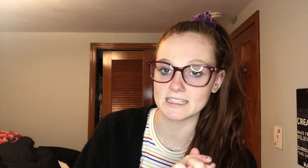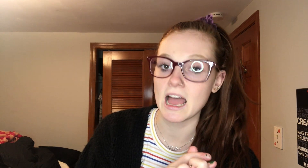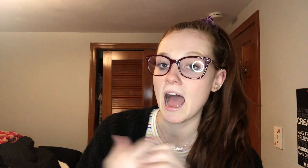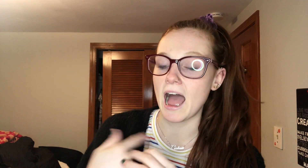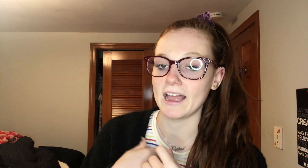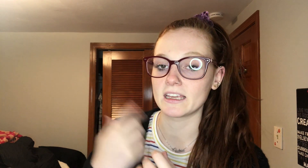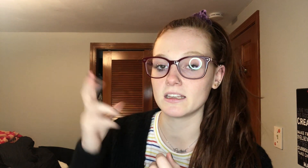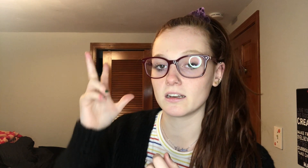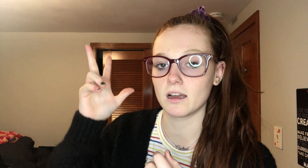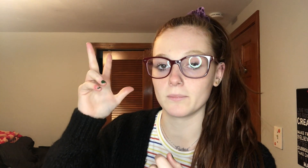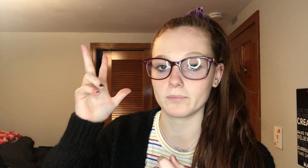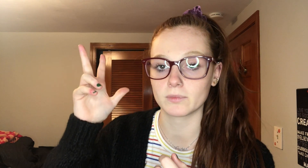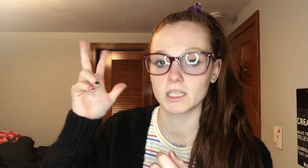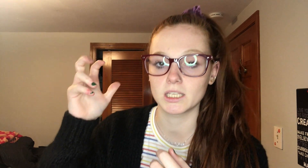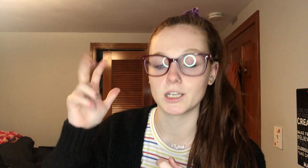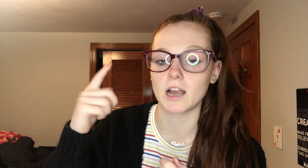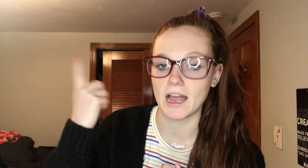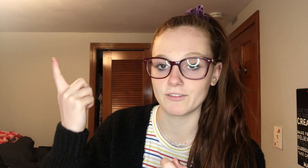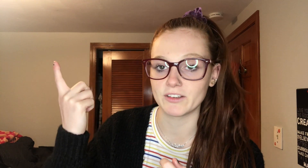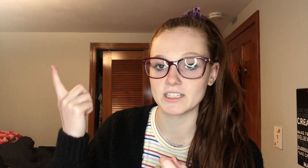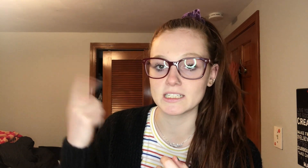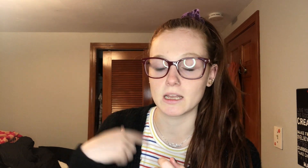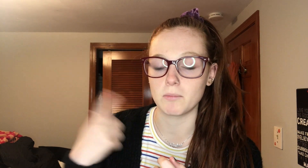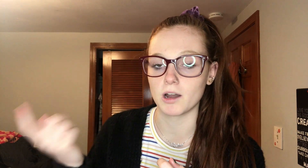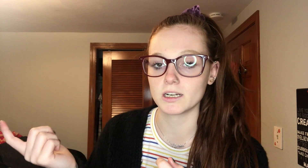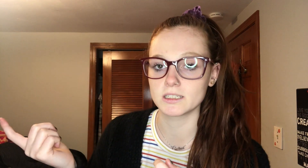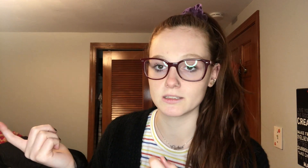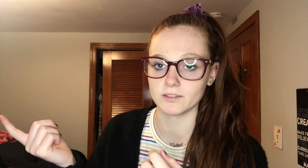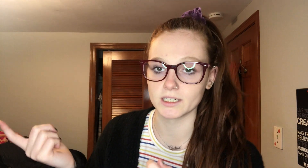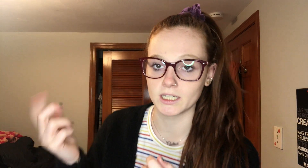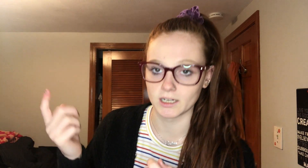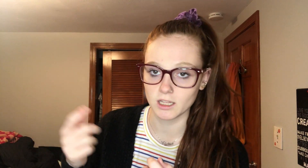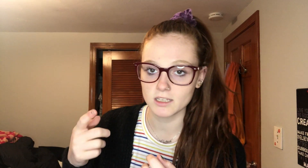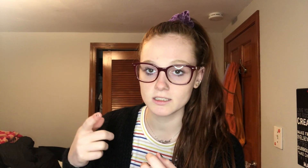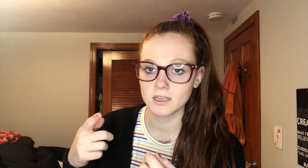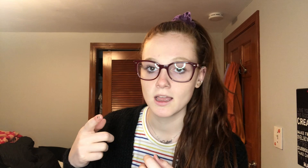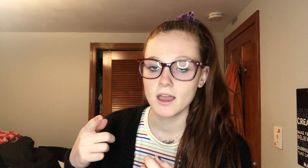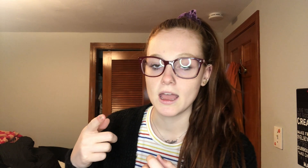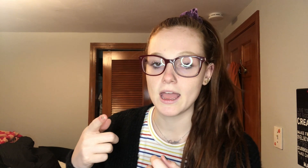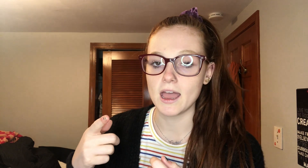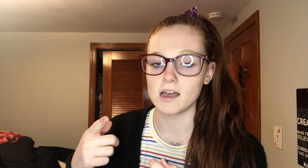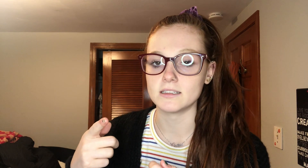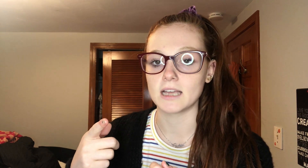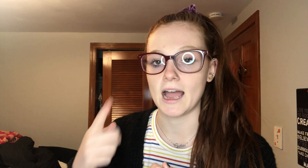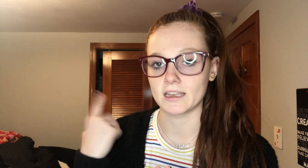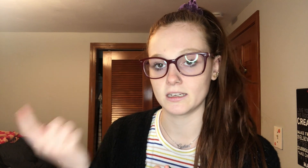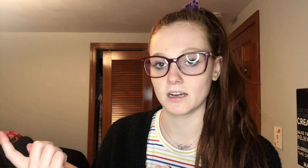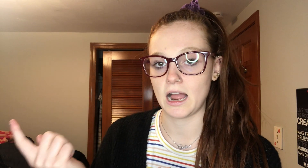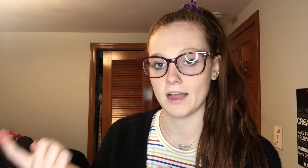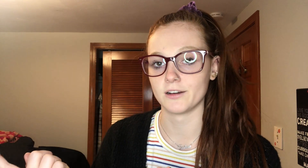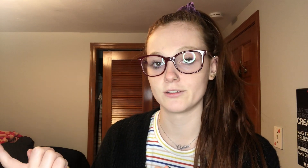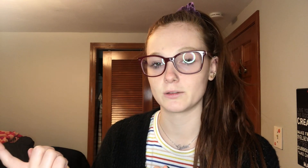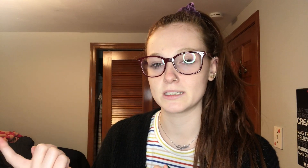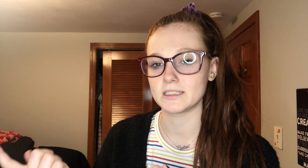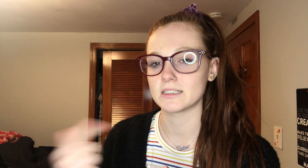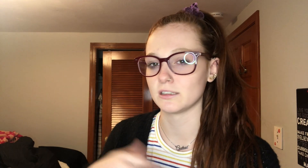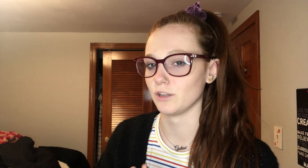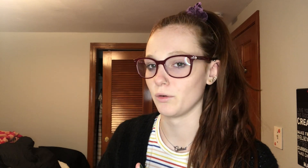I can um hear high frequencies on moderate to severe hearing loss and I can hear higher frequencies than lower